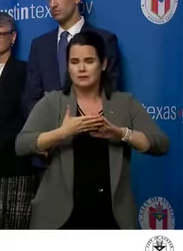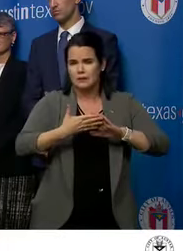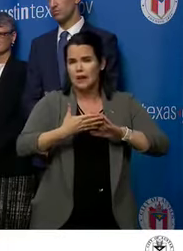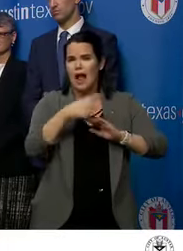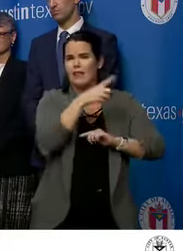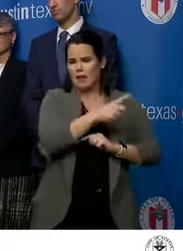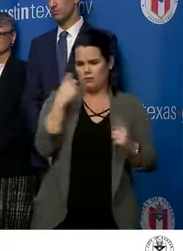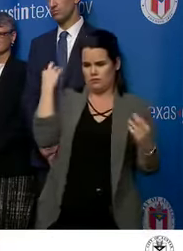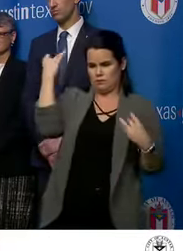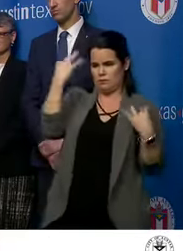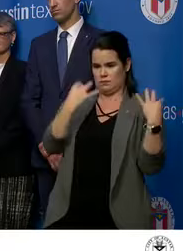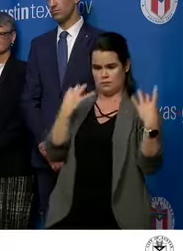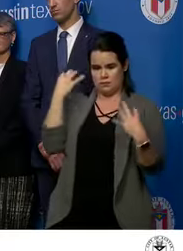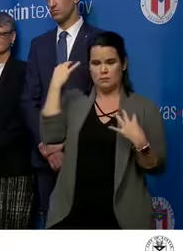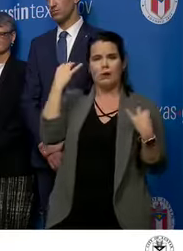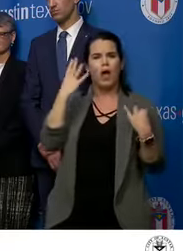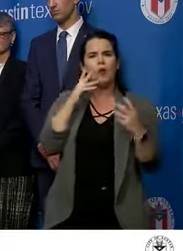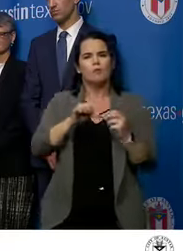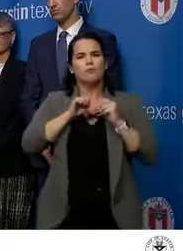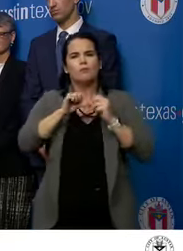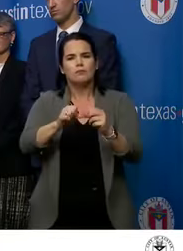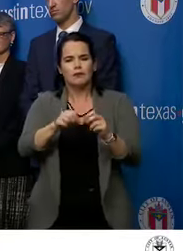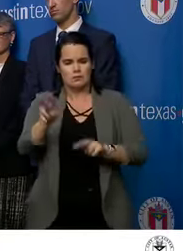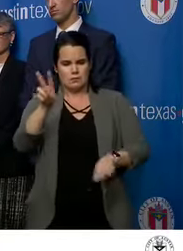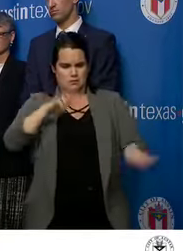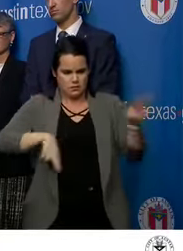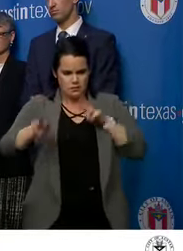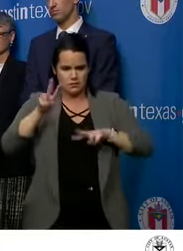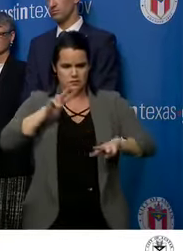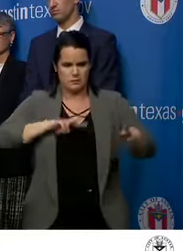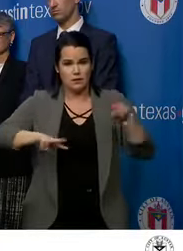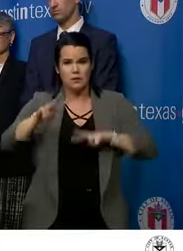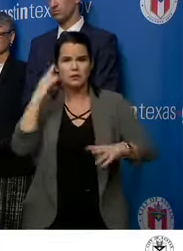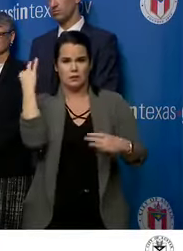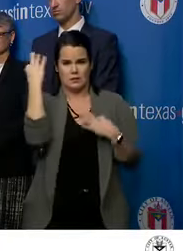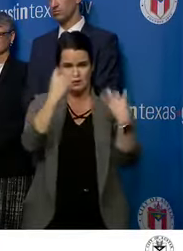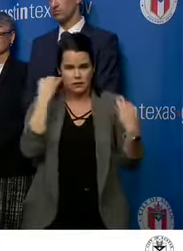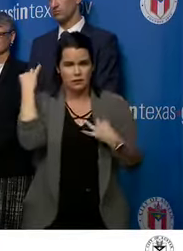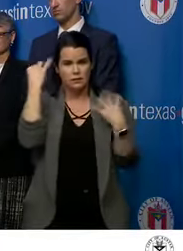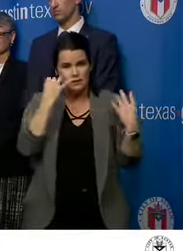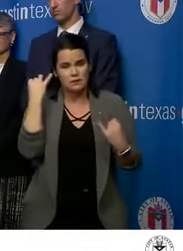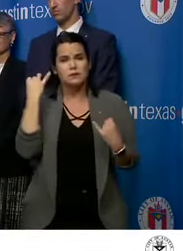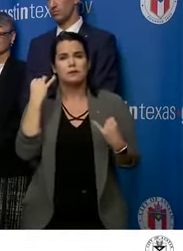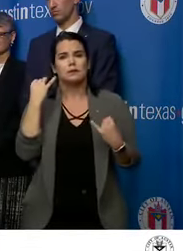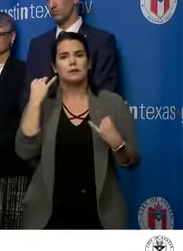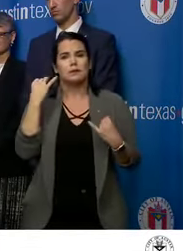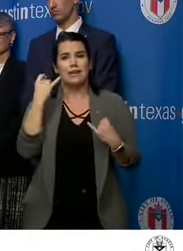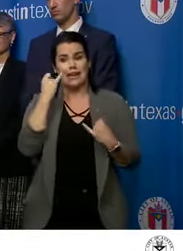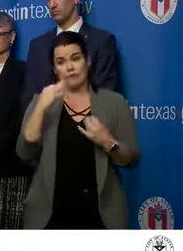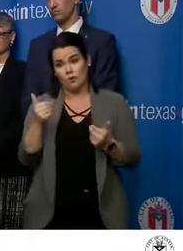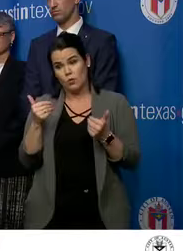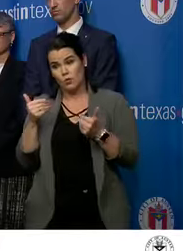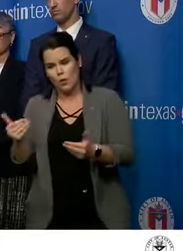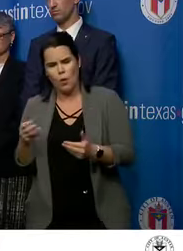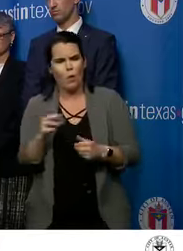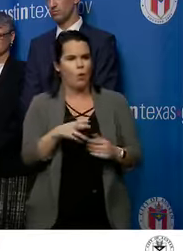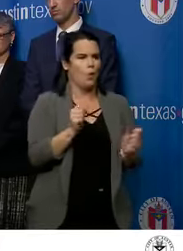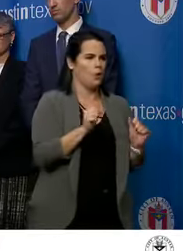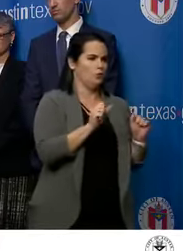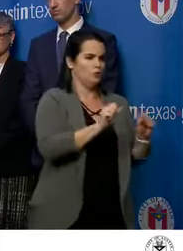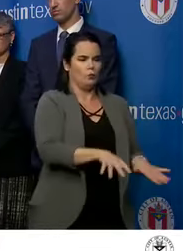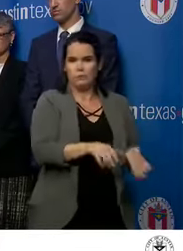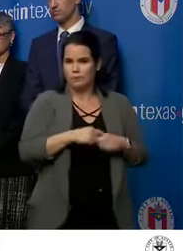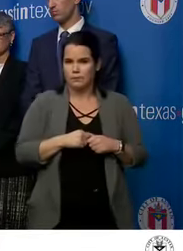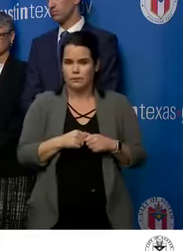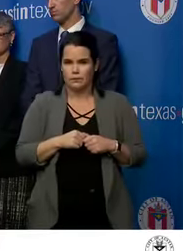a look at and continually evaluating this question to make sure that we are doing